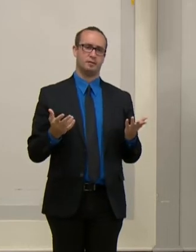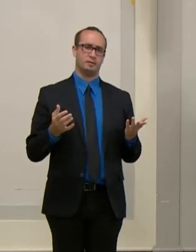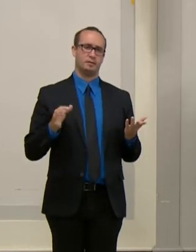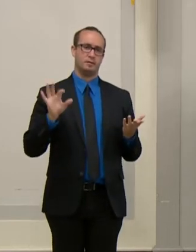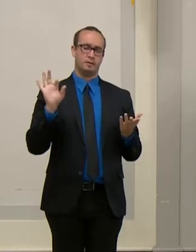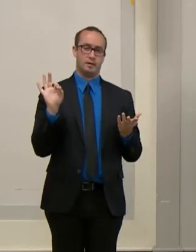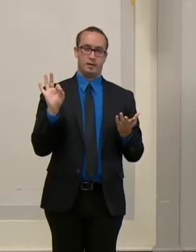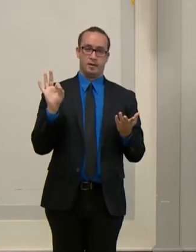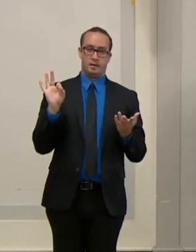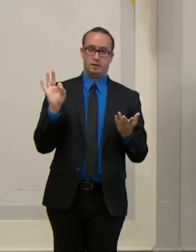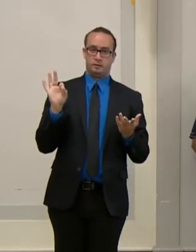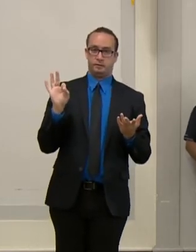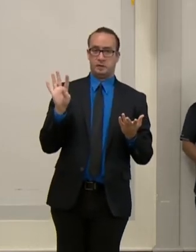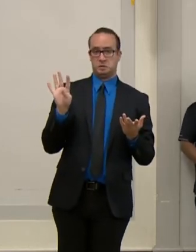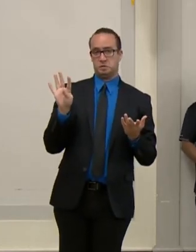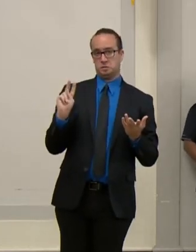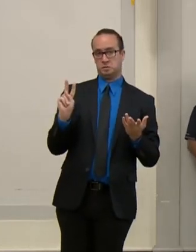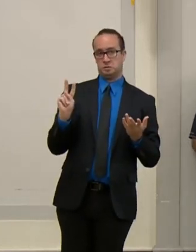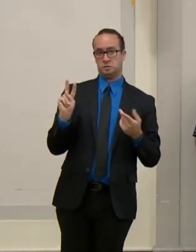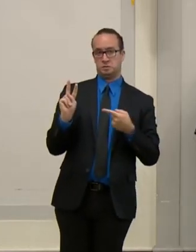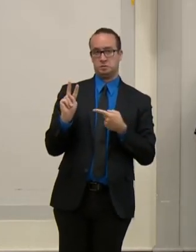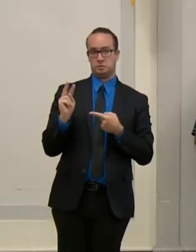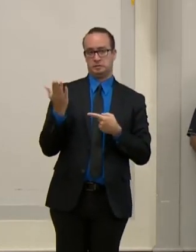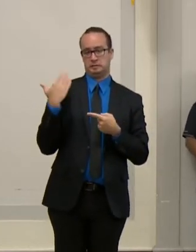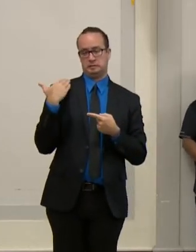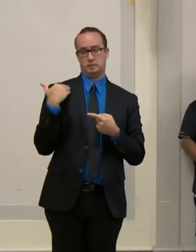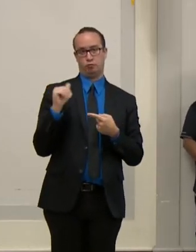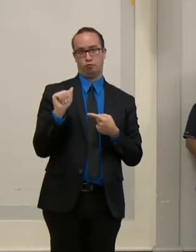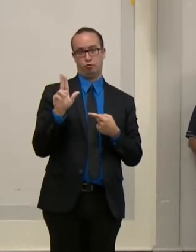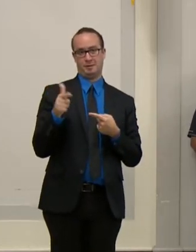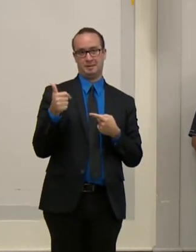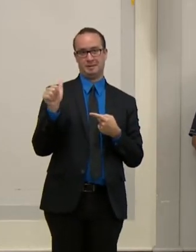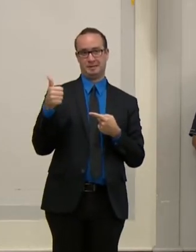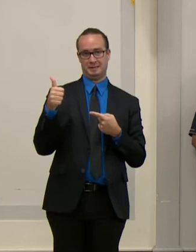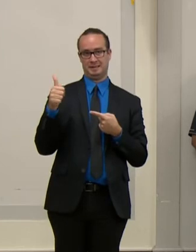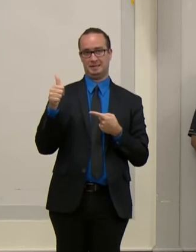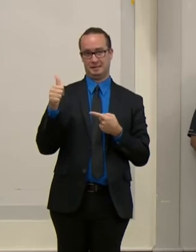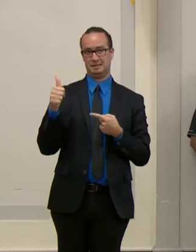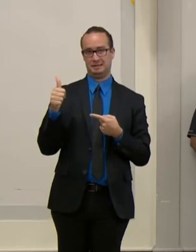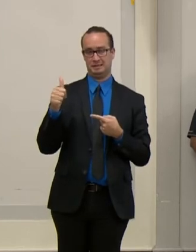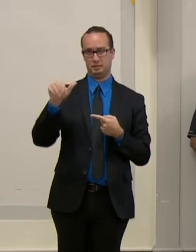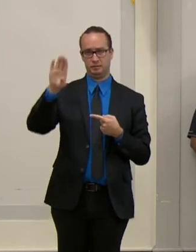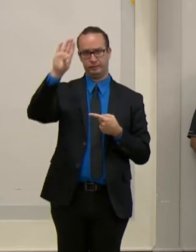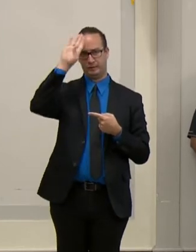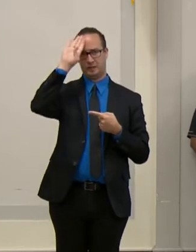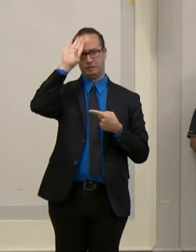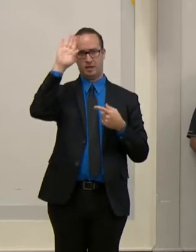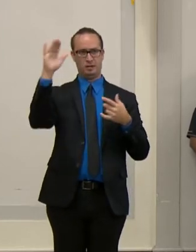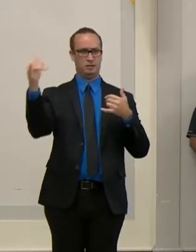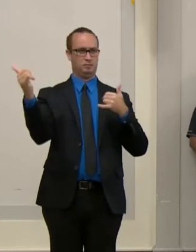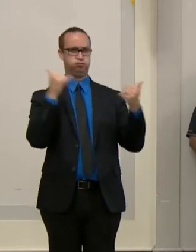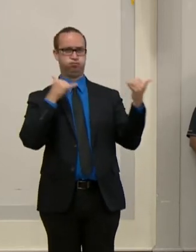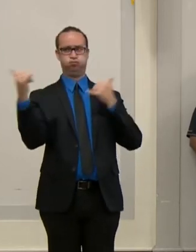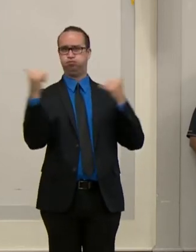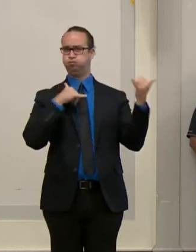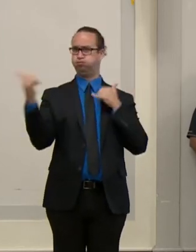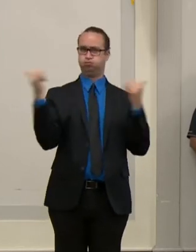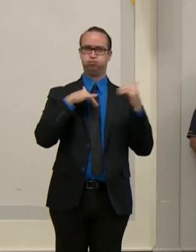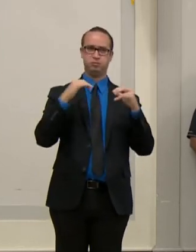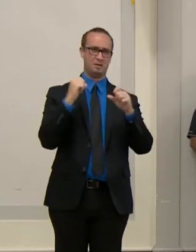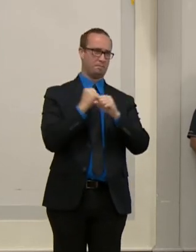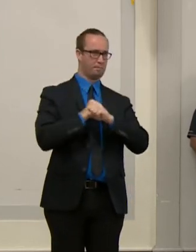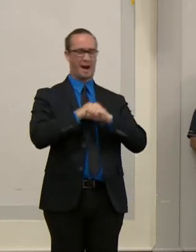Wednesday, August 10th, the fire department started receiving calls reporting an explosion in northwest Baltimore